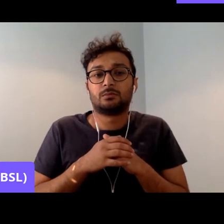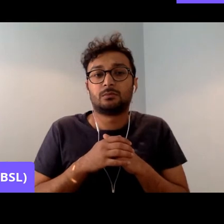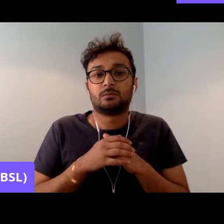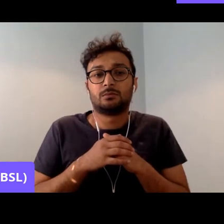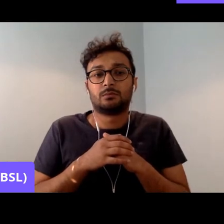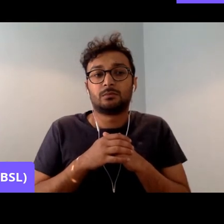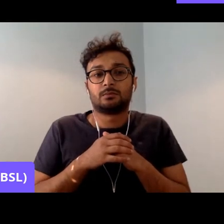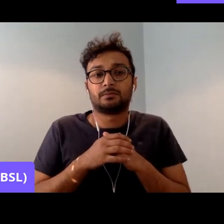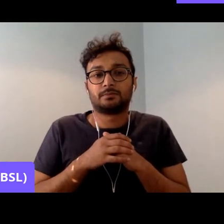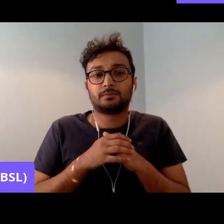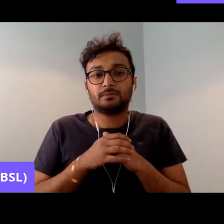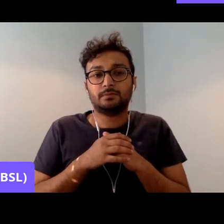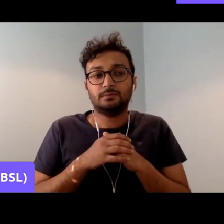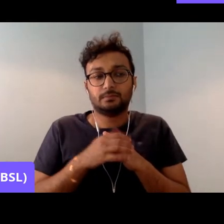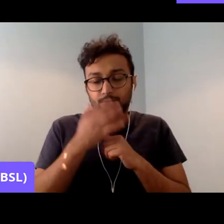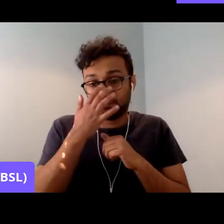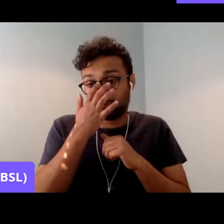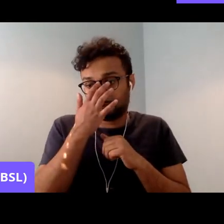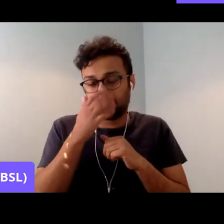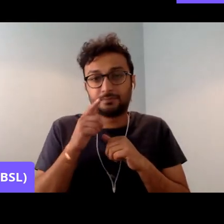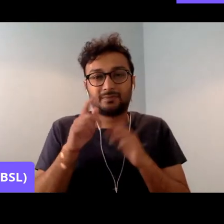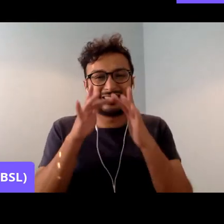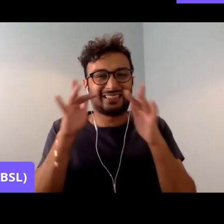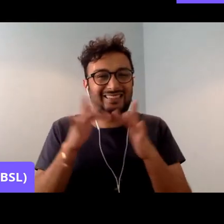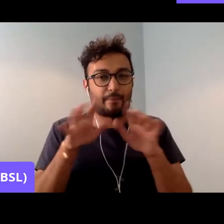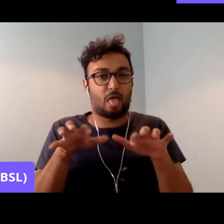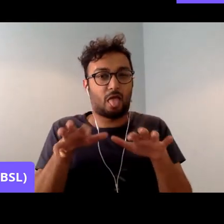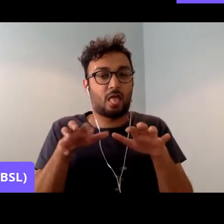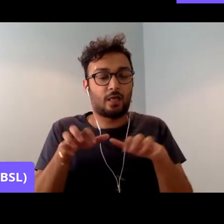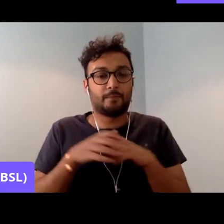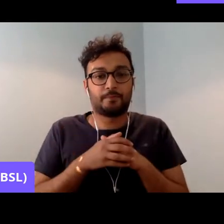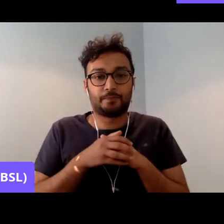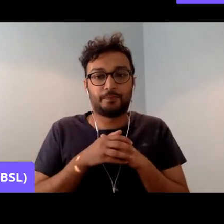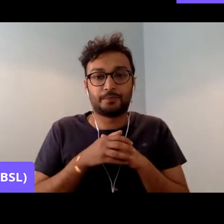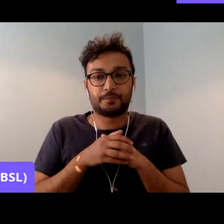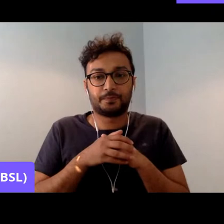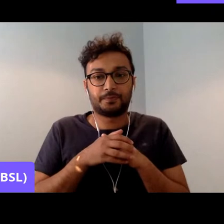To those imperialists,